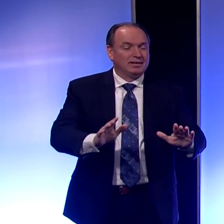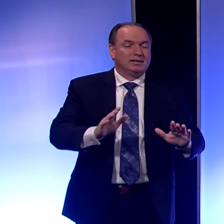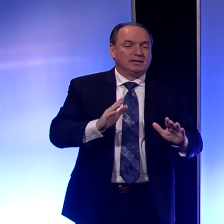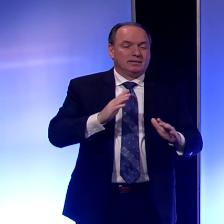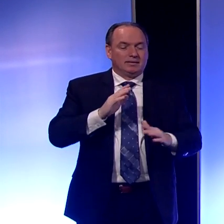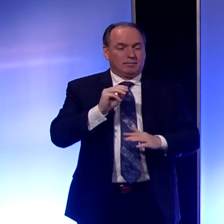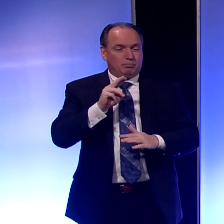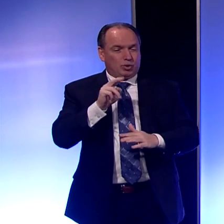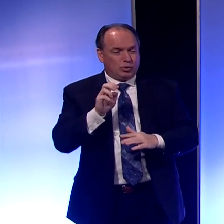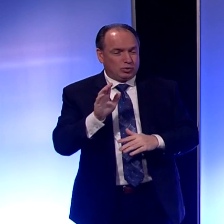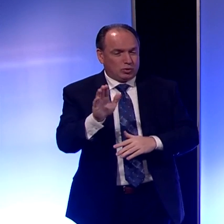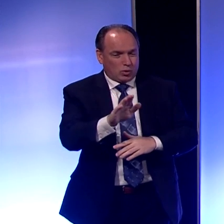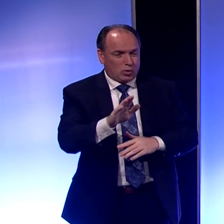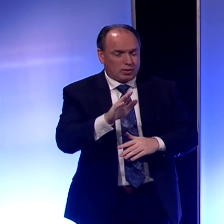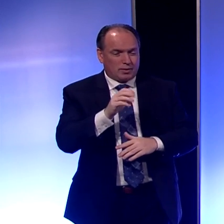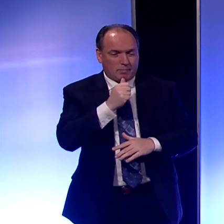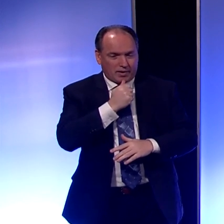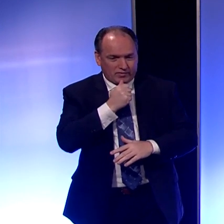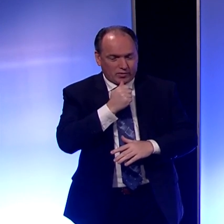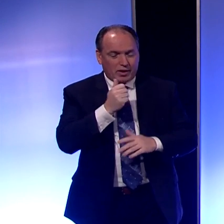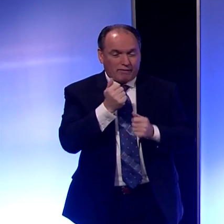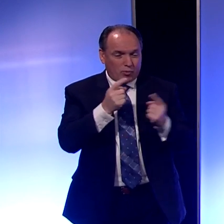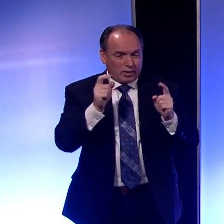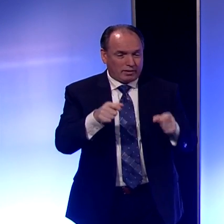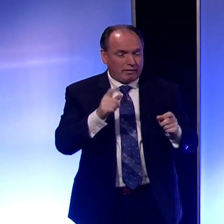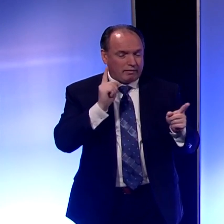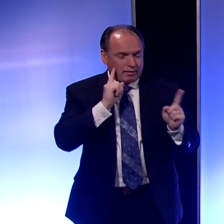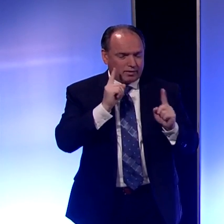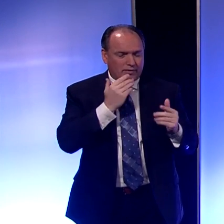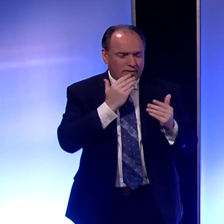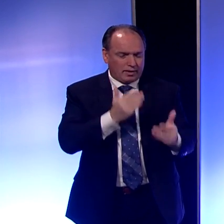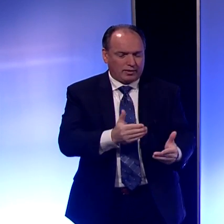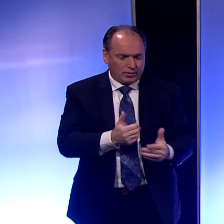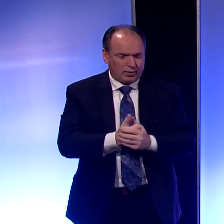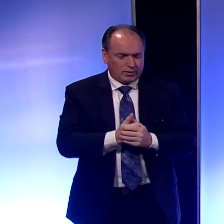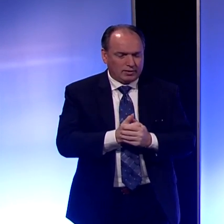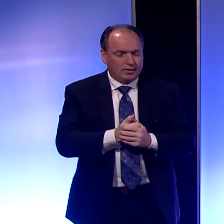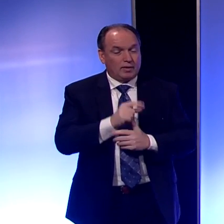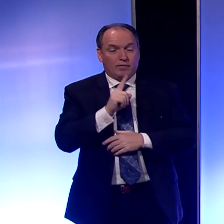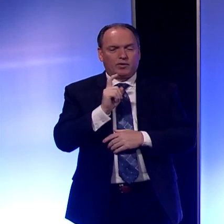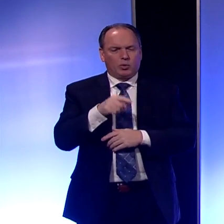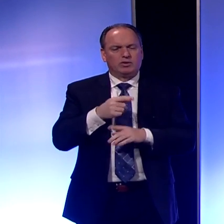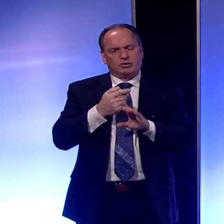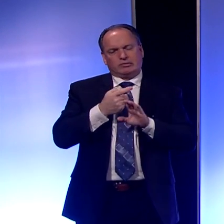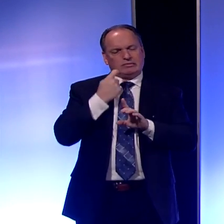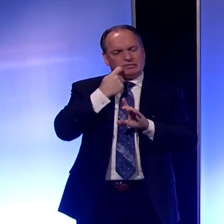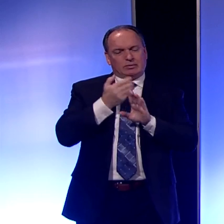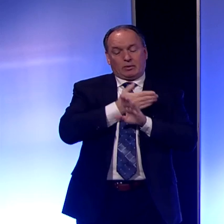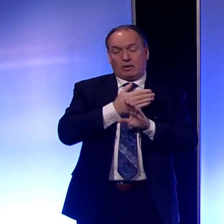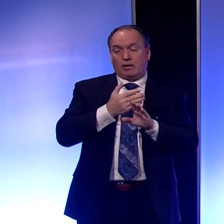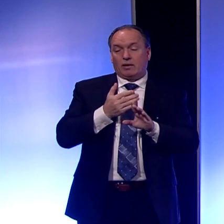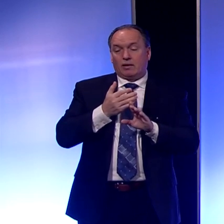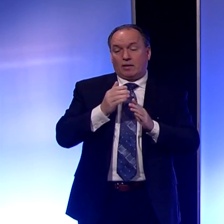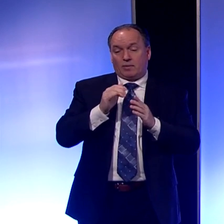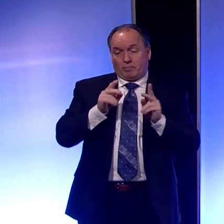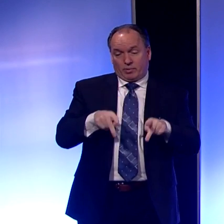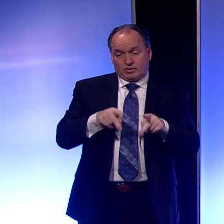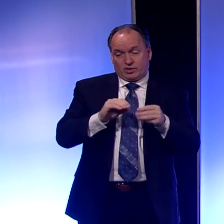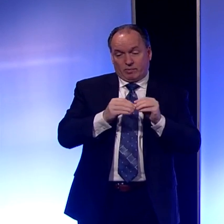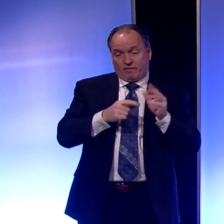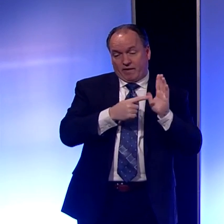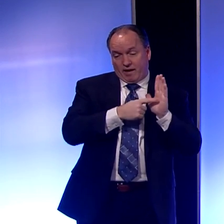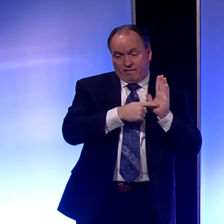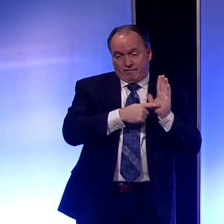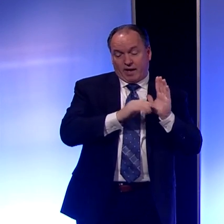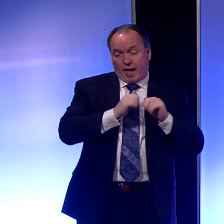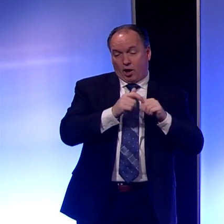microphones so everyone can hear. Thank you. The question was the person, number five. How long